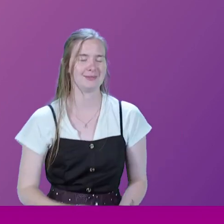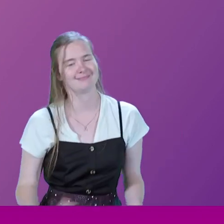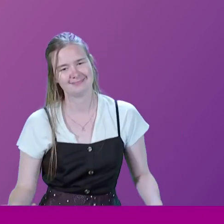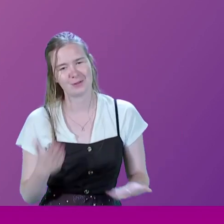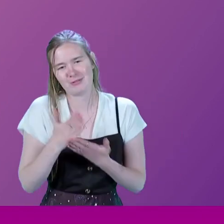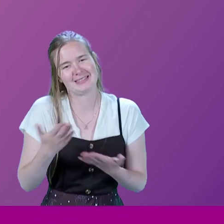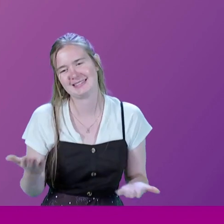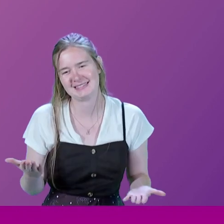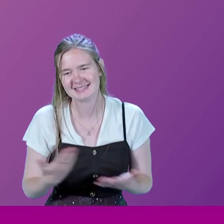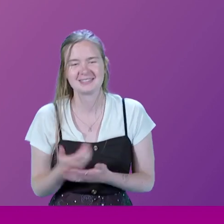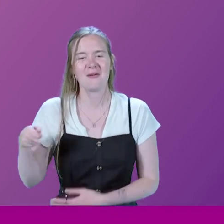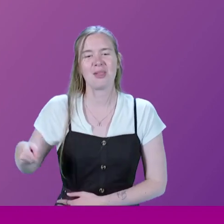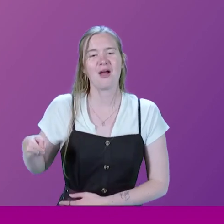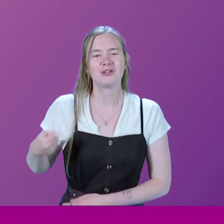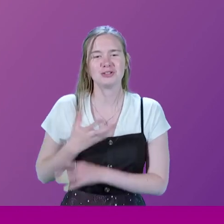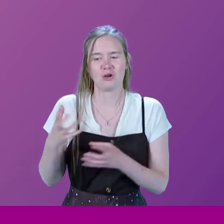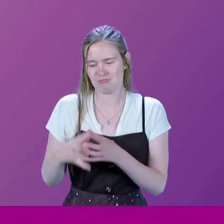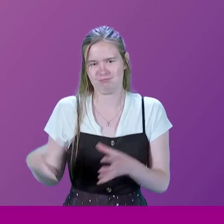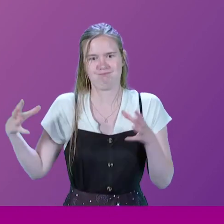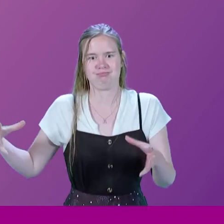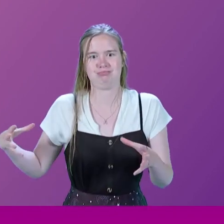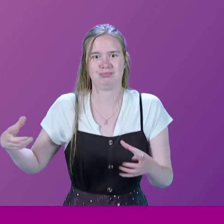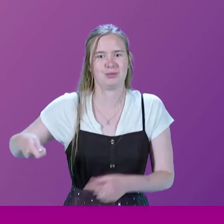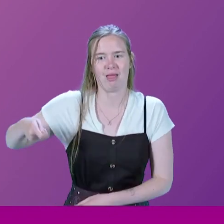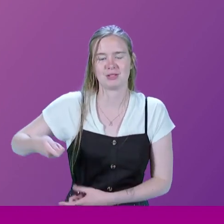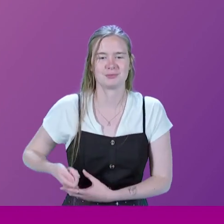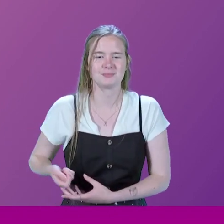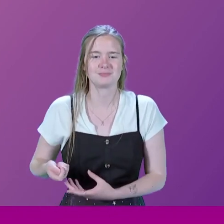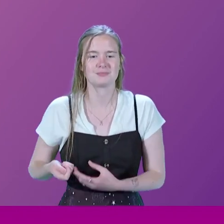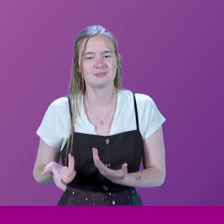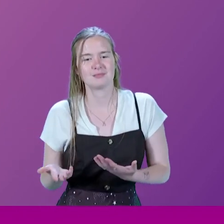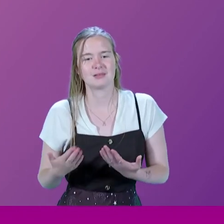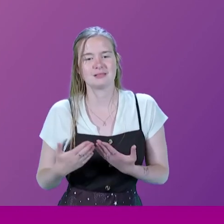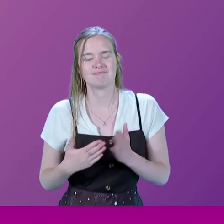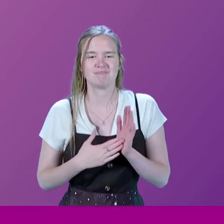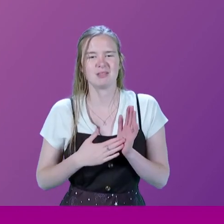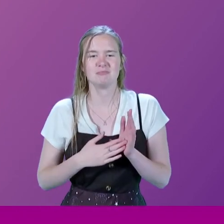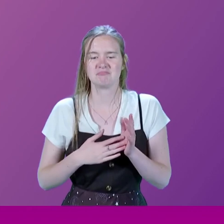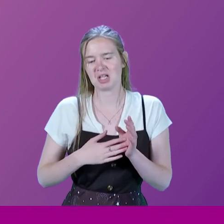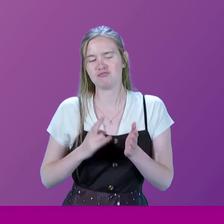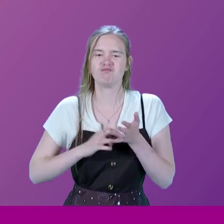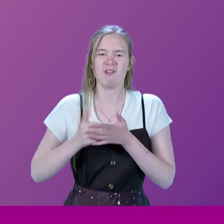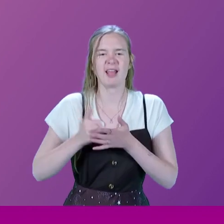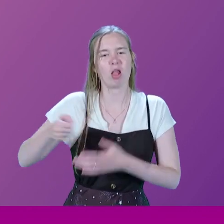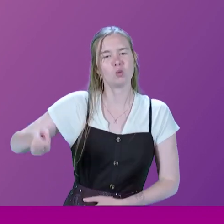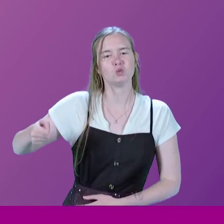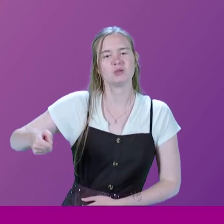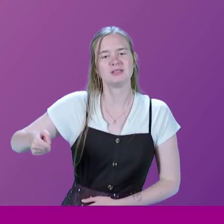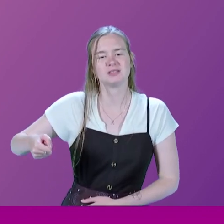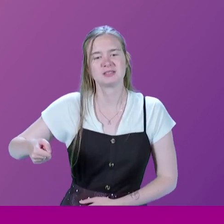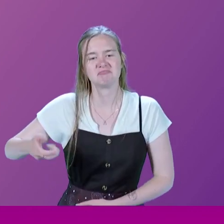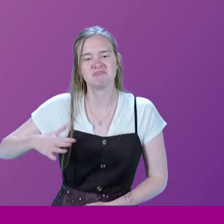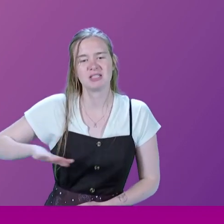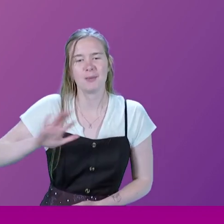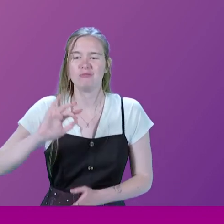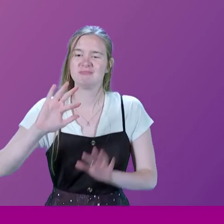the luggage is not huge. A medium-sized suitcase takes, on